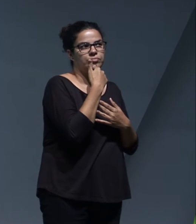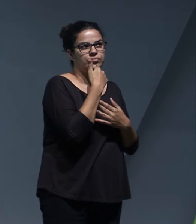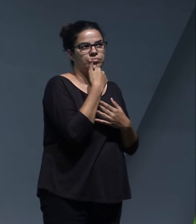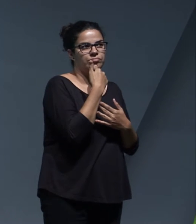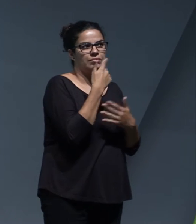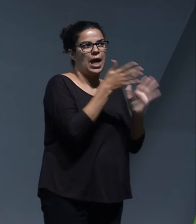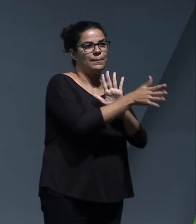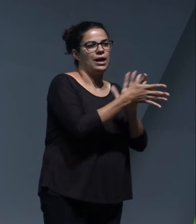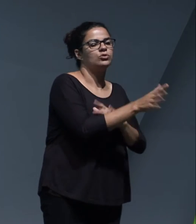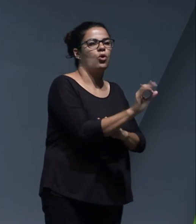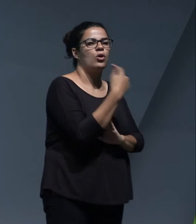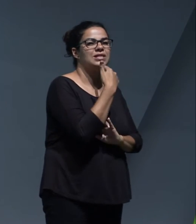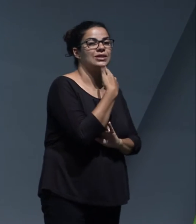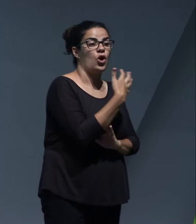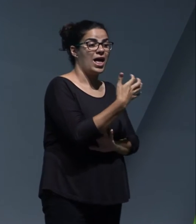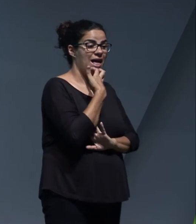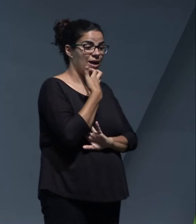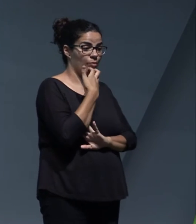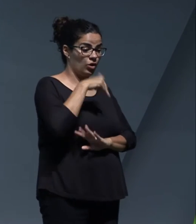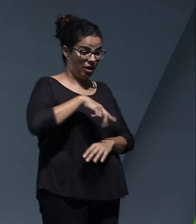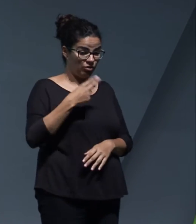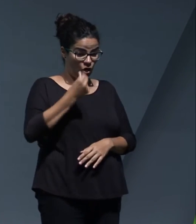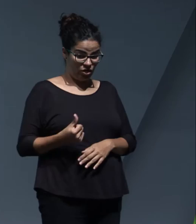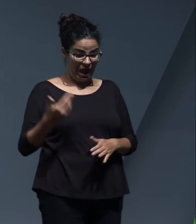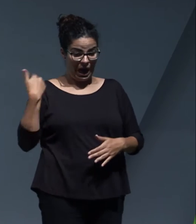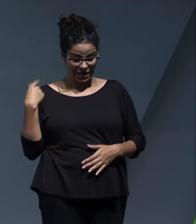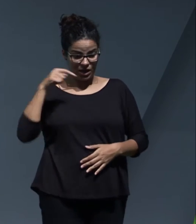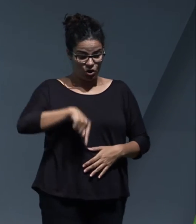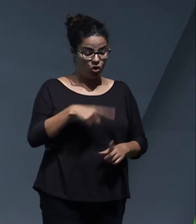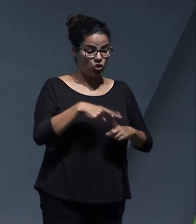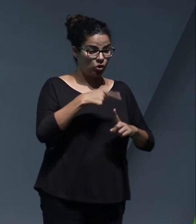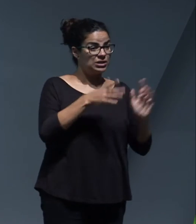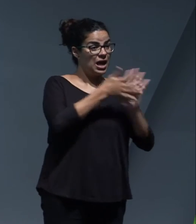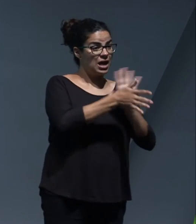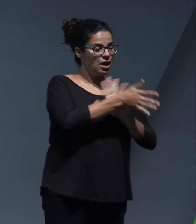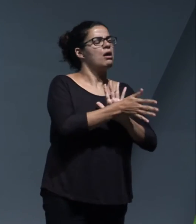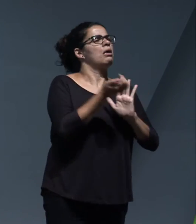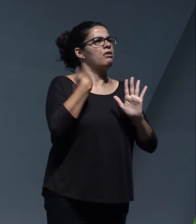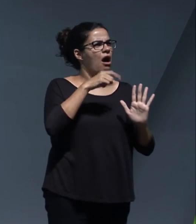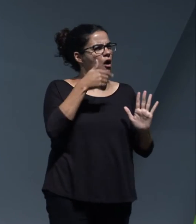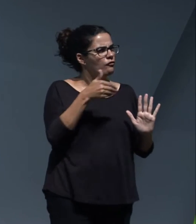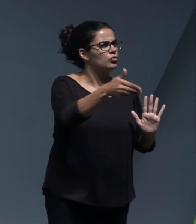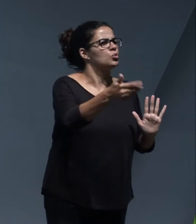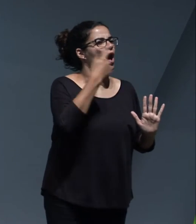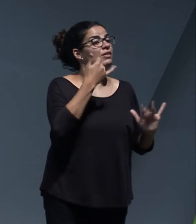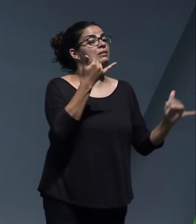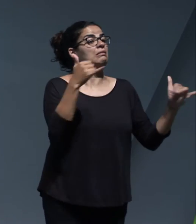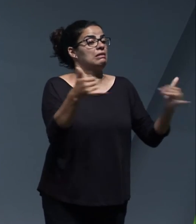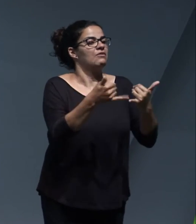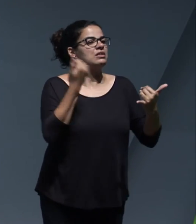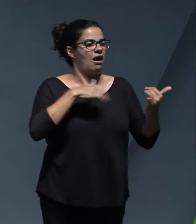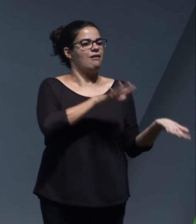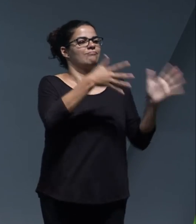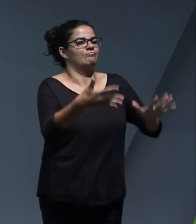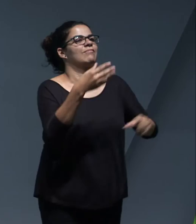using things that have been said over the last two days and using Tenerife that have been developed in Tenerife